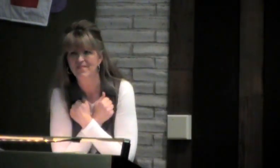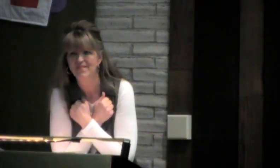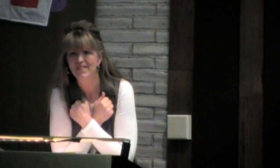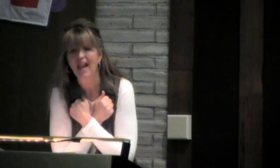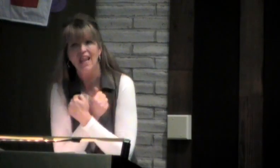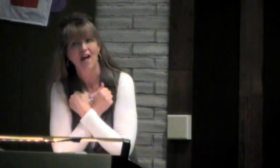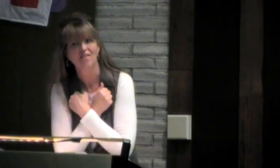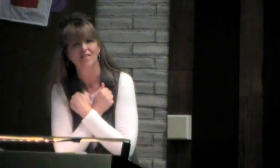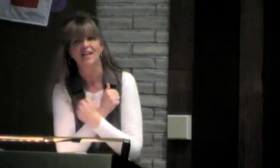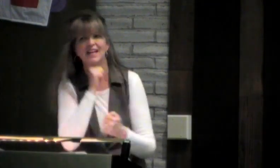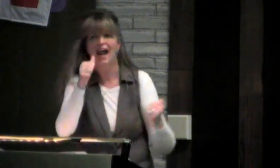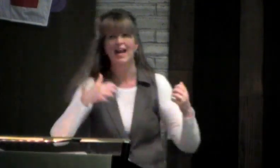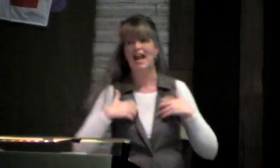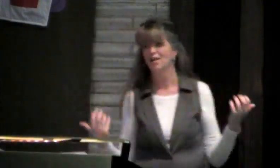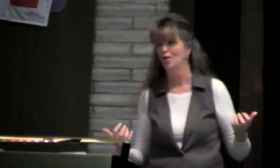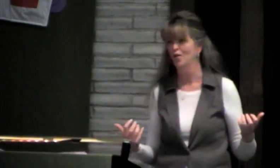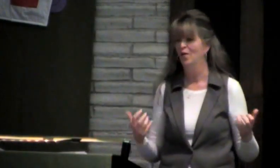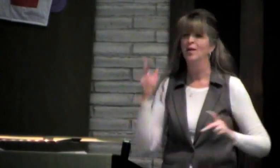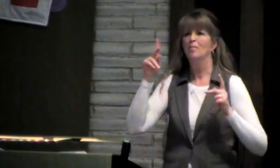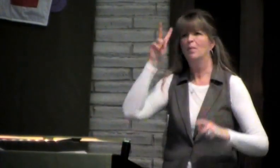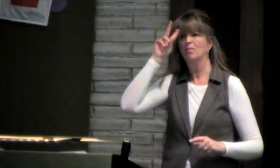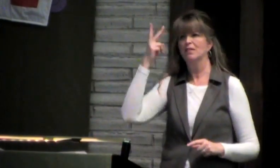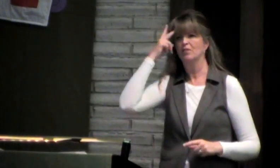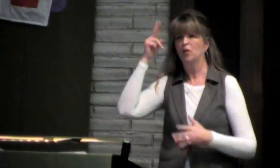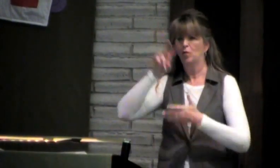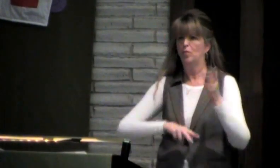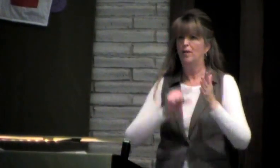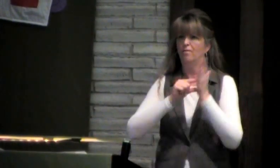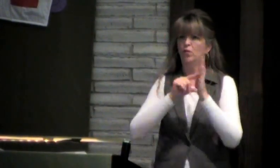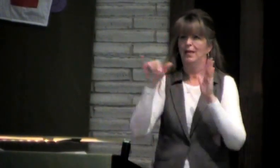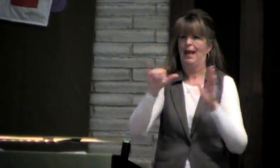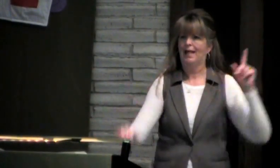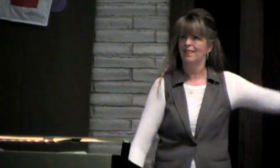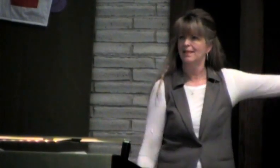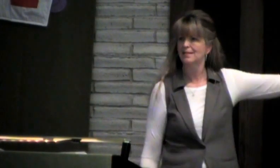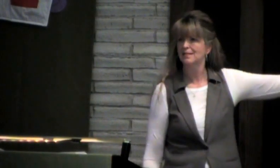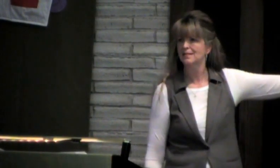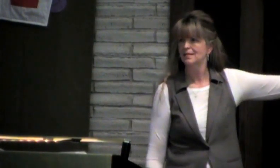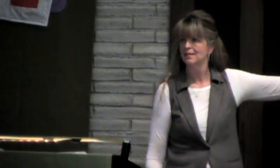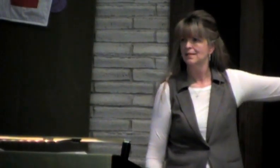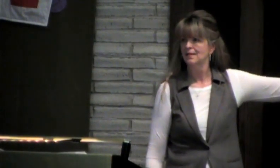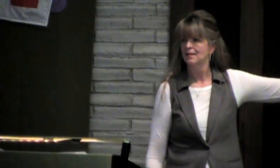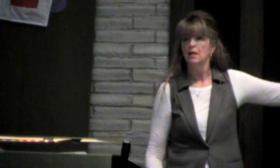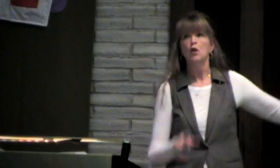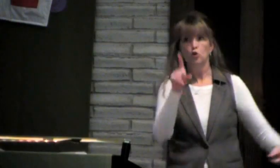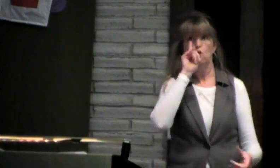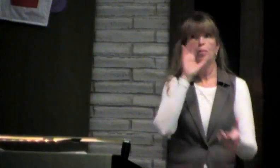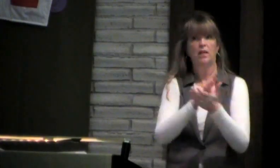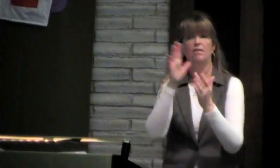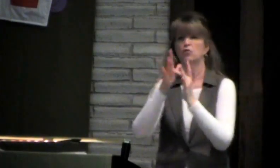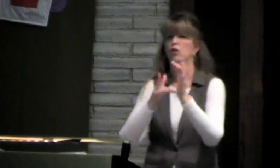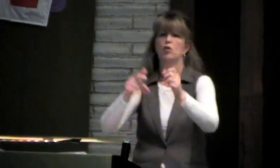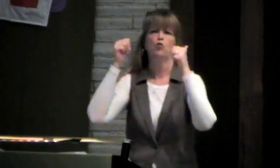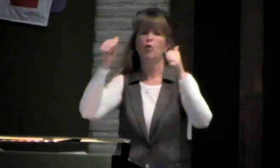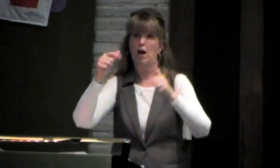love, not God's anger. A lot of people read a verse like this and misunderstand it.